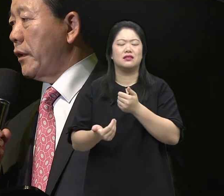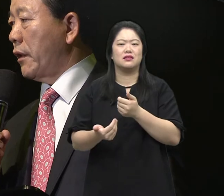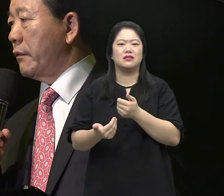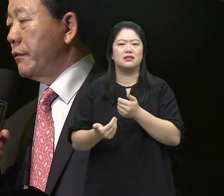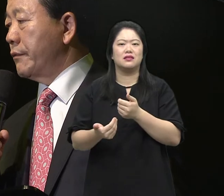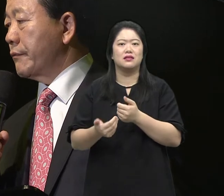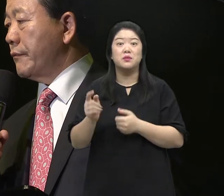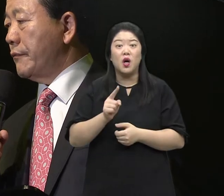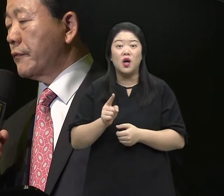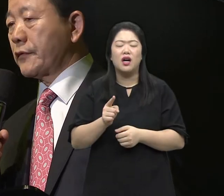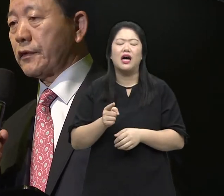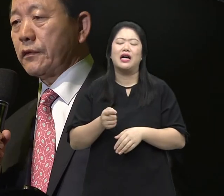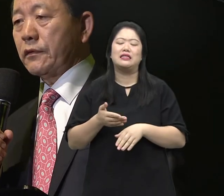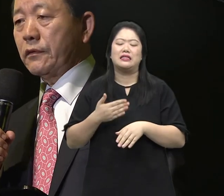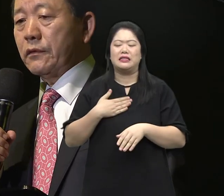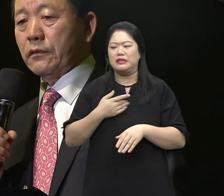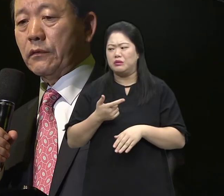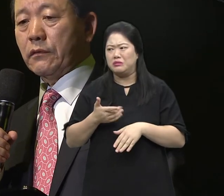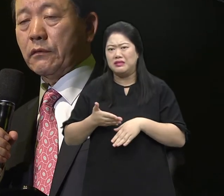I realized that it was too late.